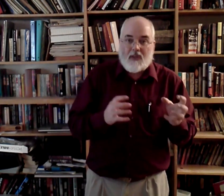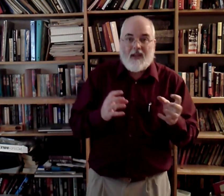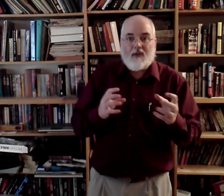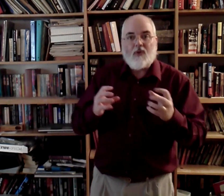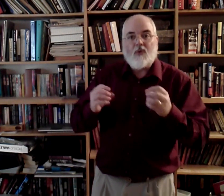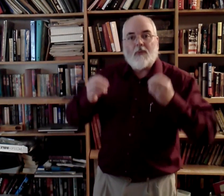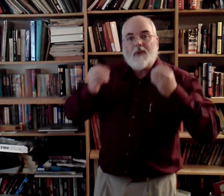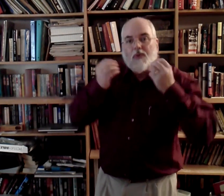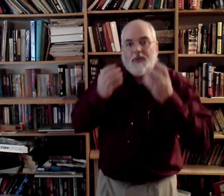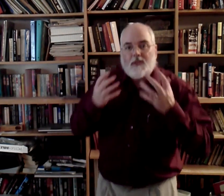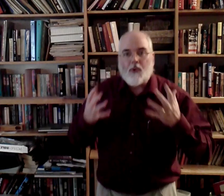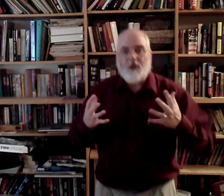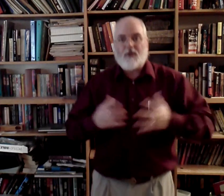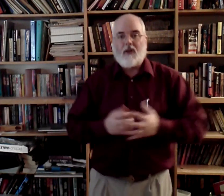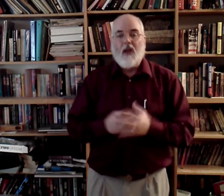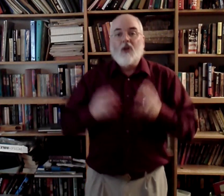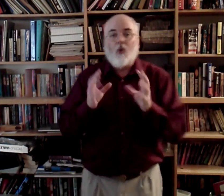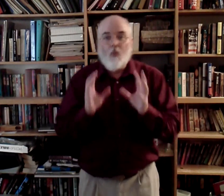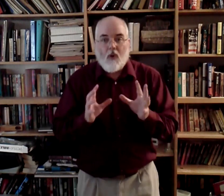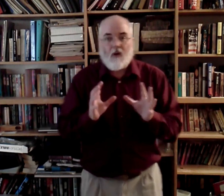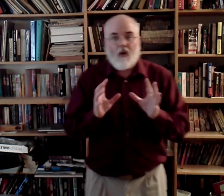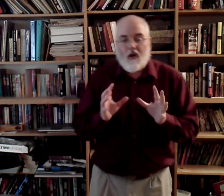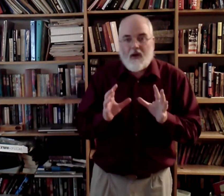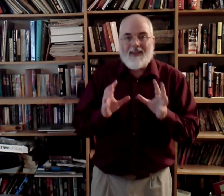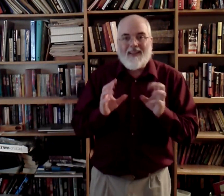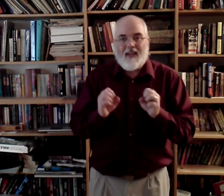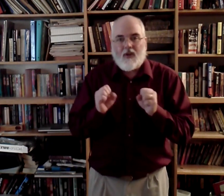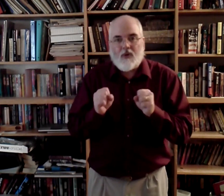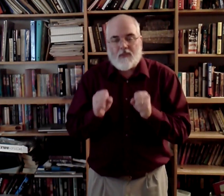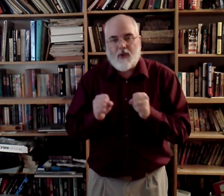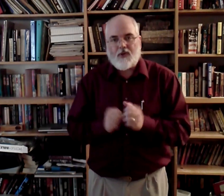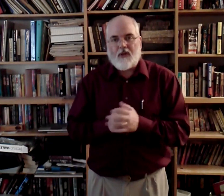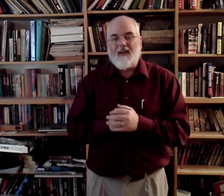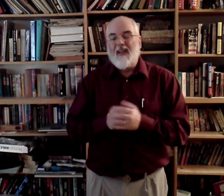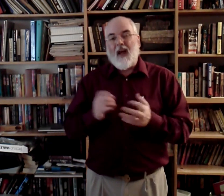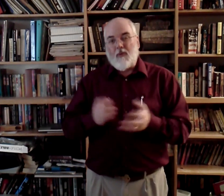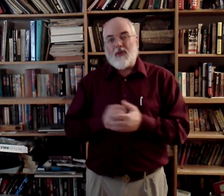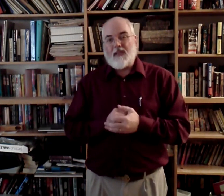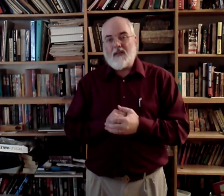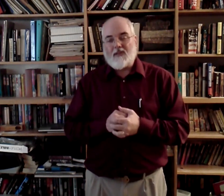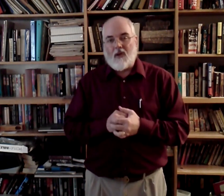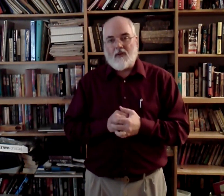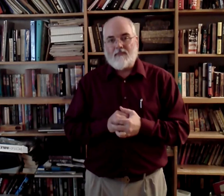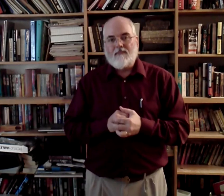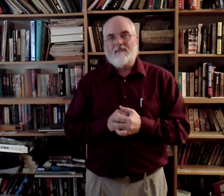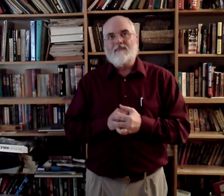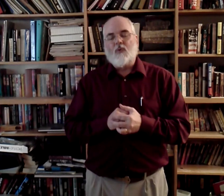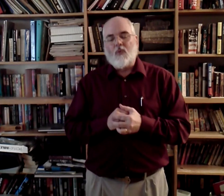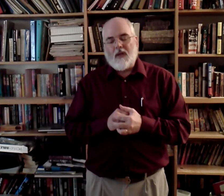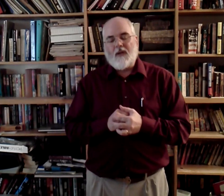into something with expression. So work on getting your expression here. I'm going to sing the song really,